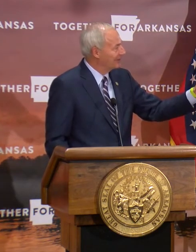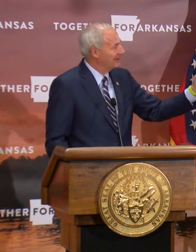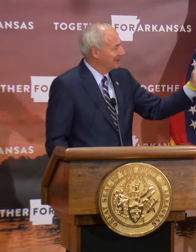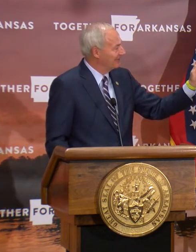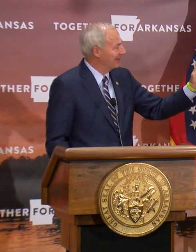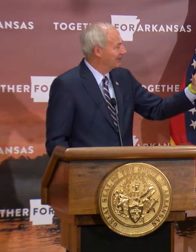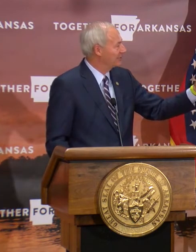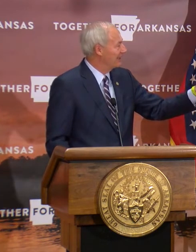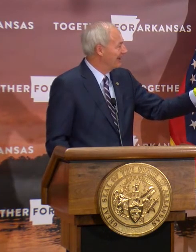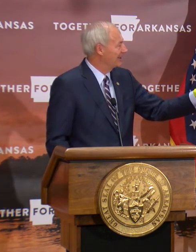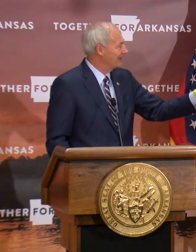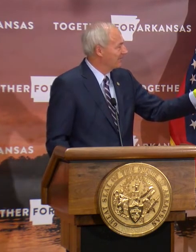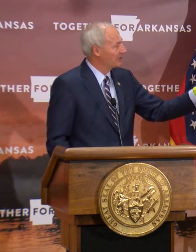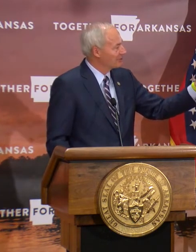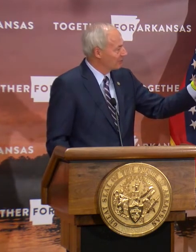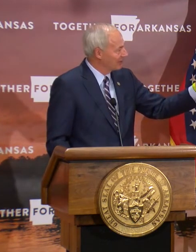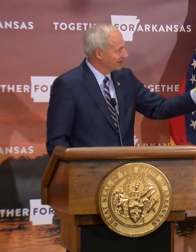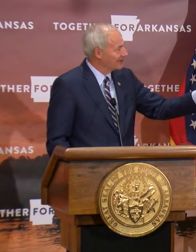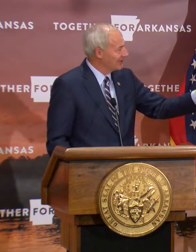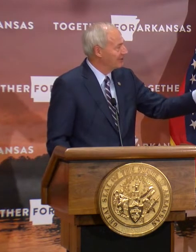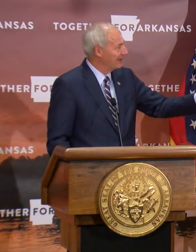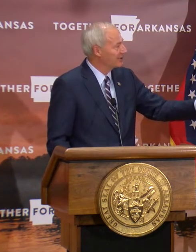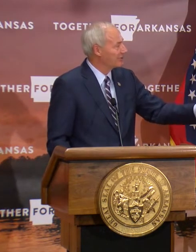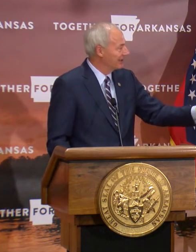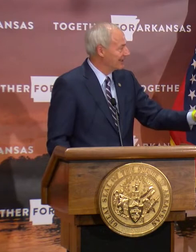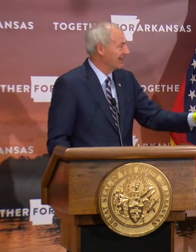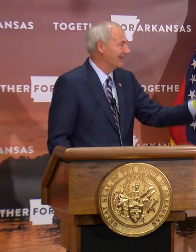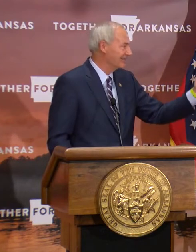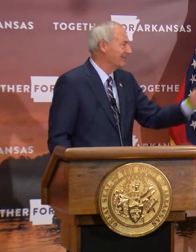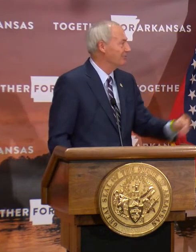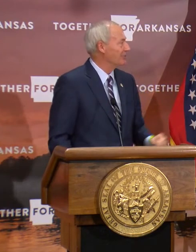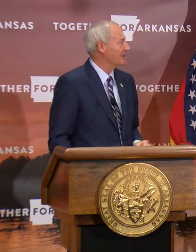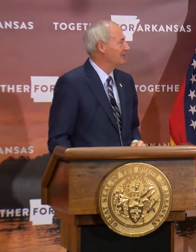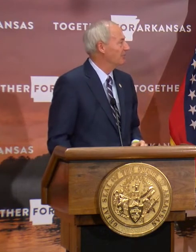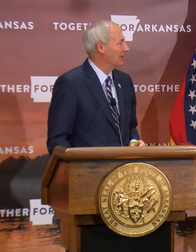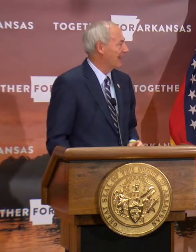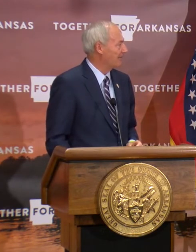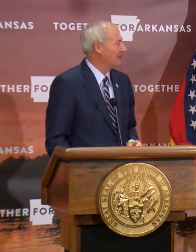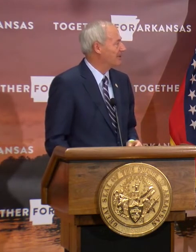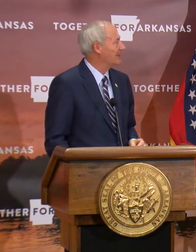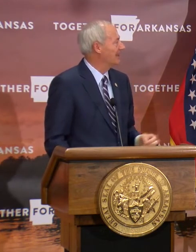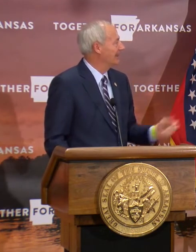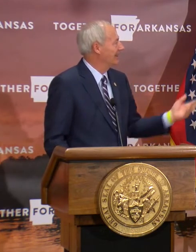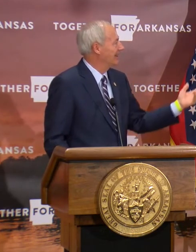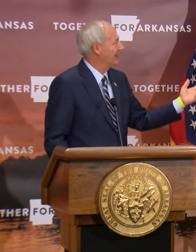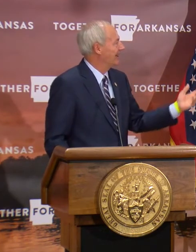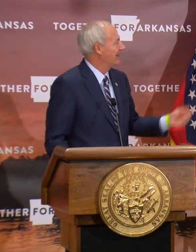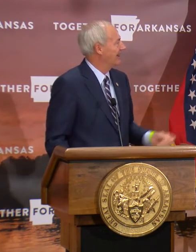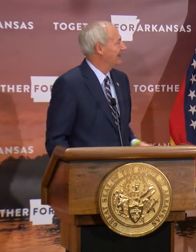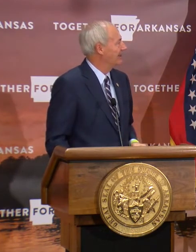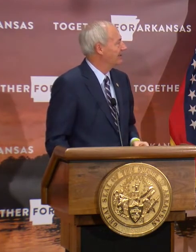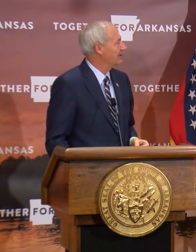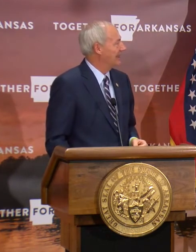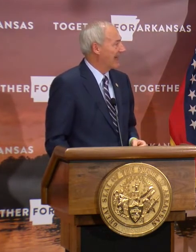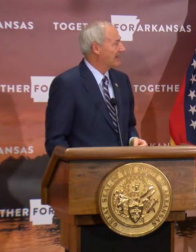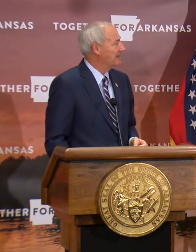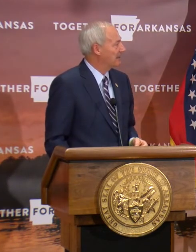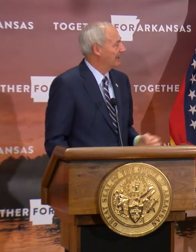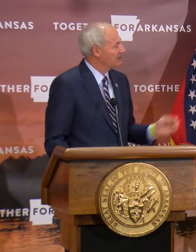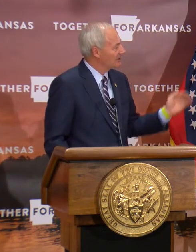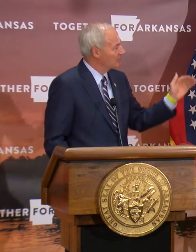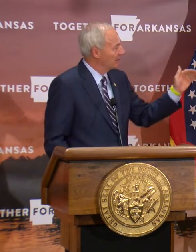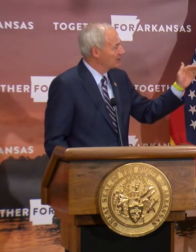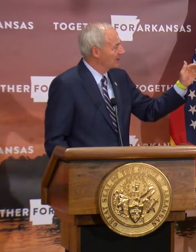tomorrow. If it goes down in numbers, we're going to continue that trend down. We'll see what happens. And here's the